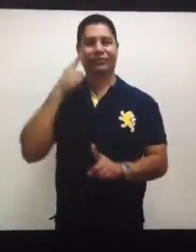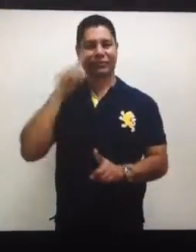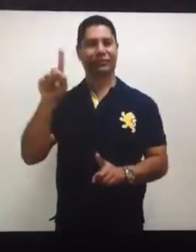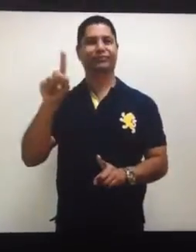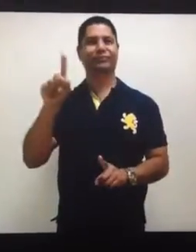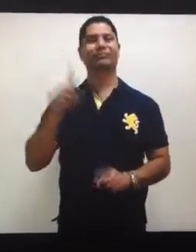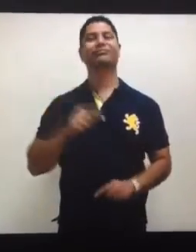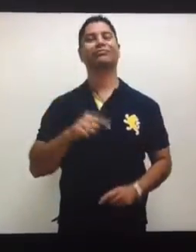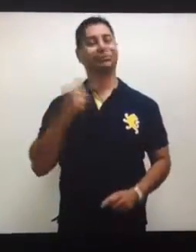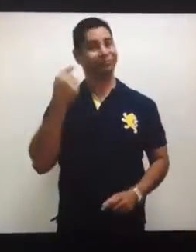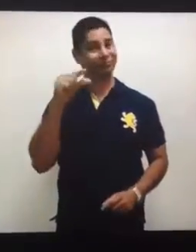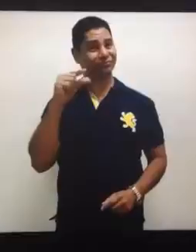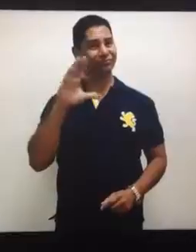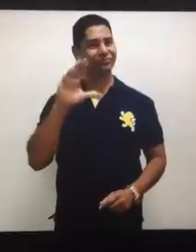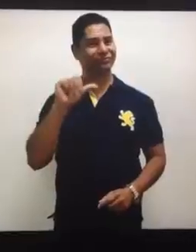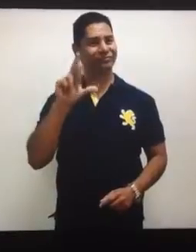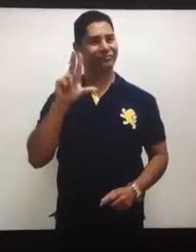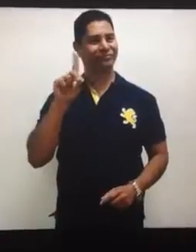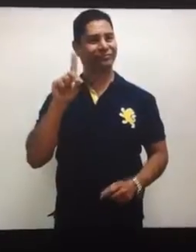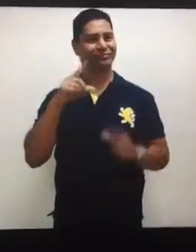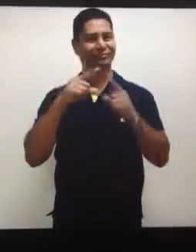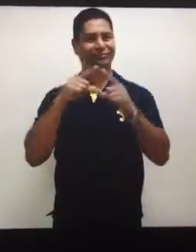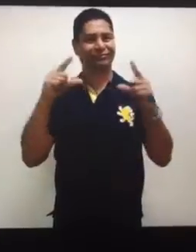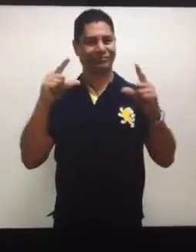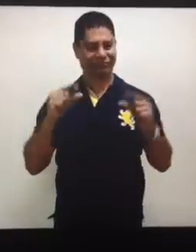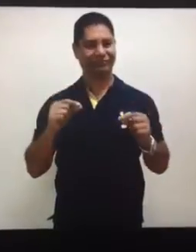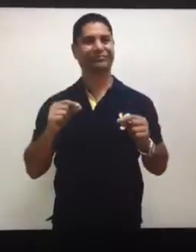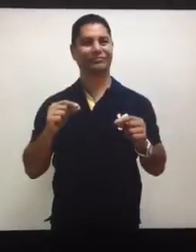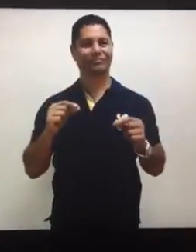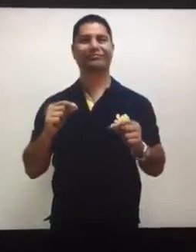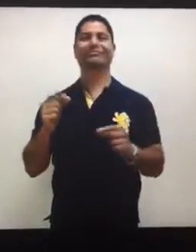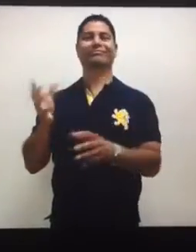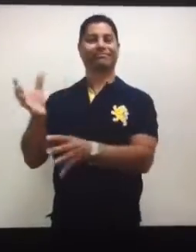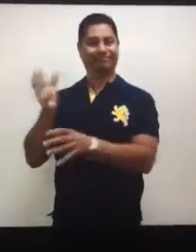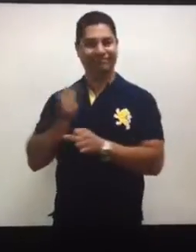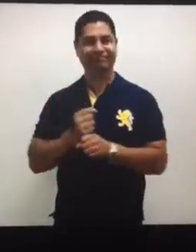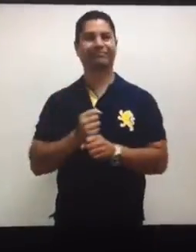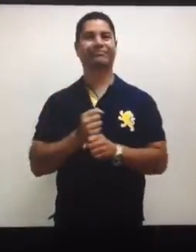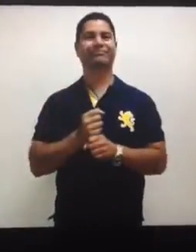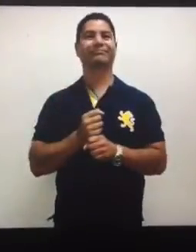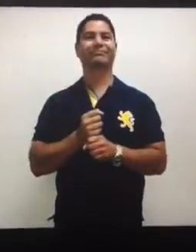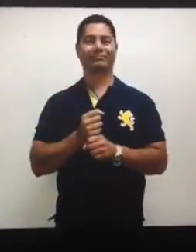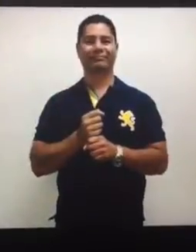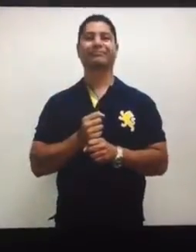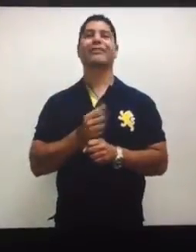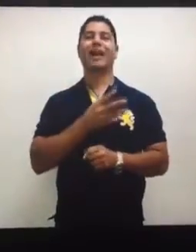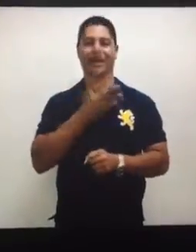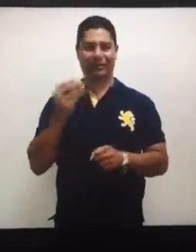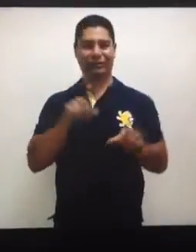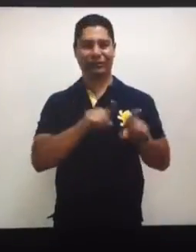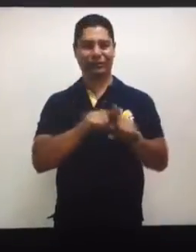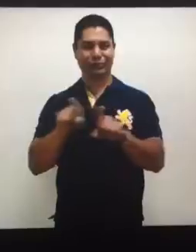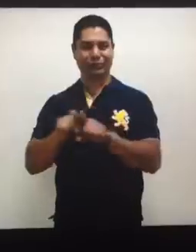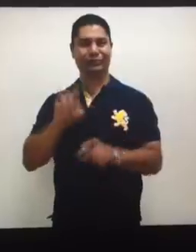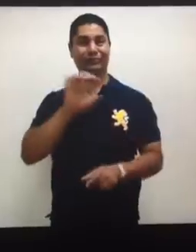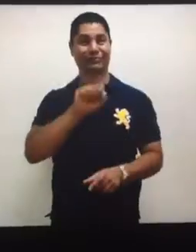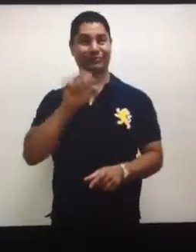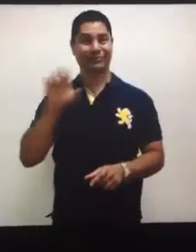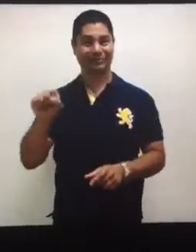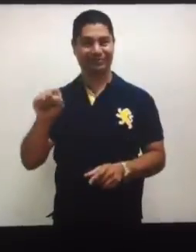I needed their help in order to apply for a green card and a social security